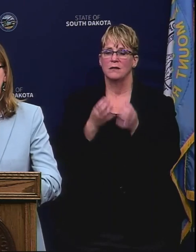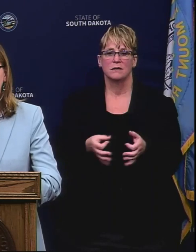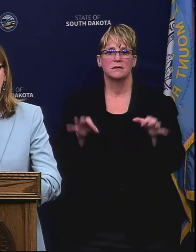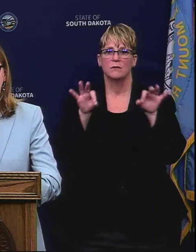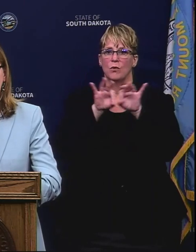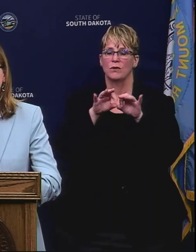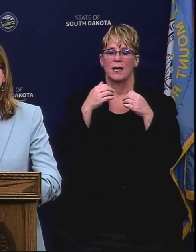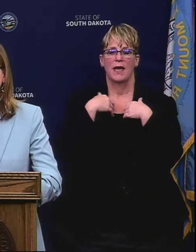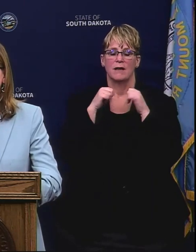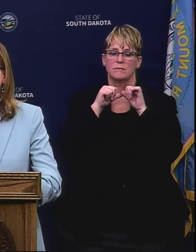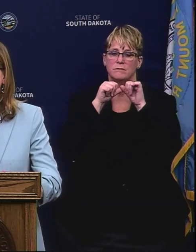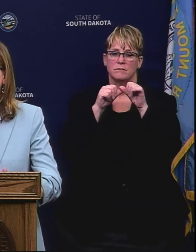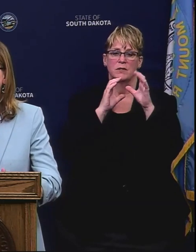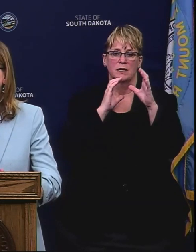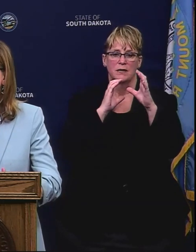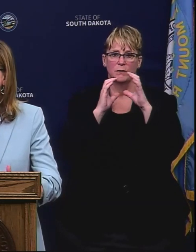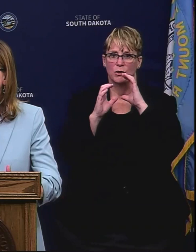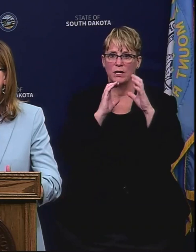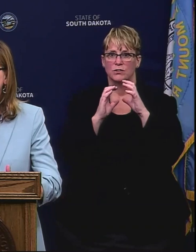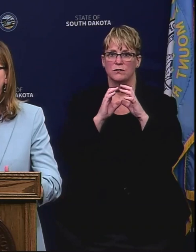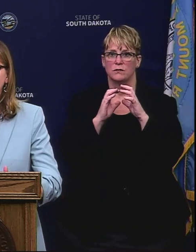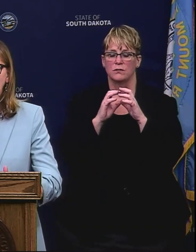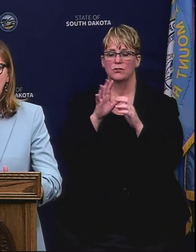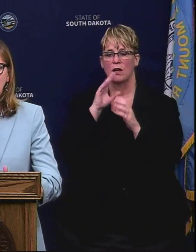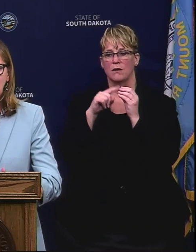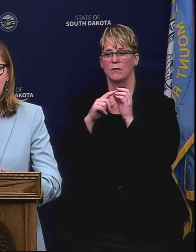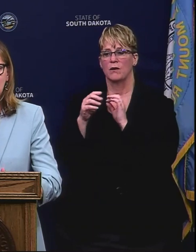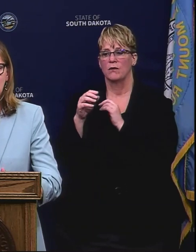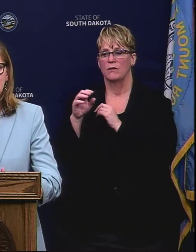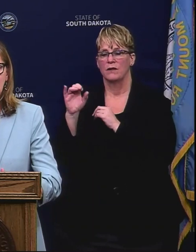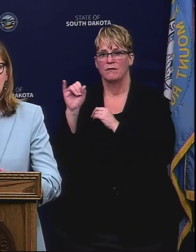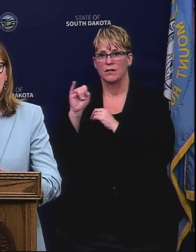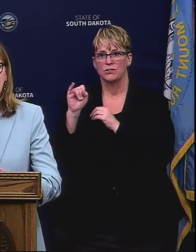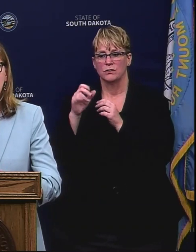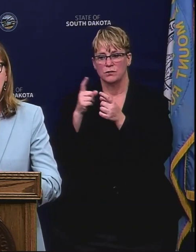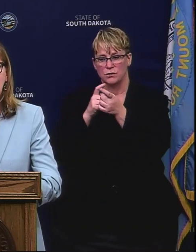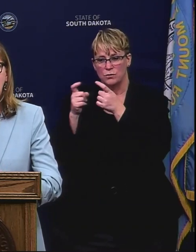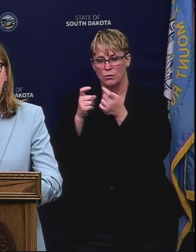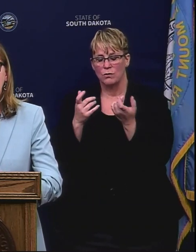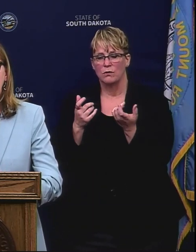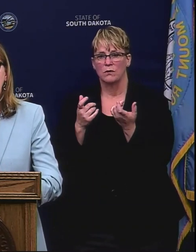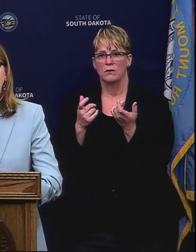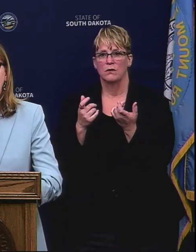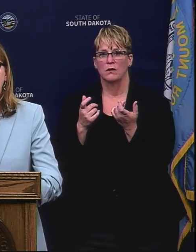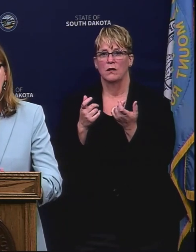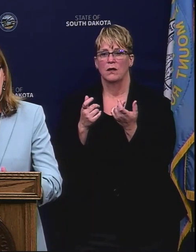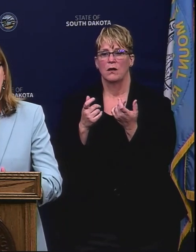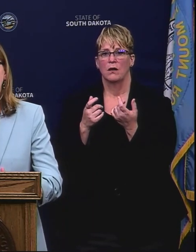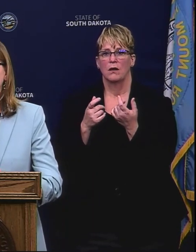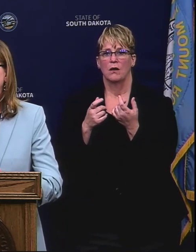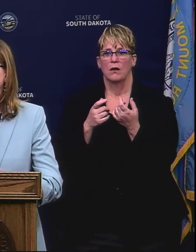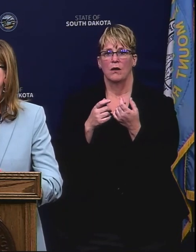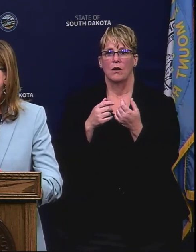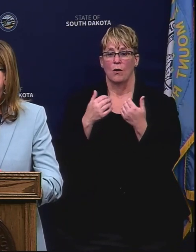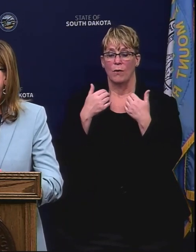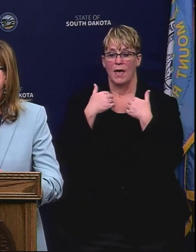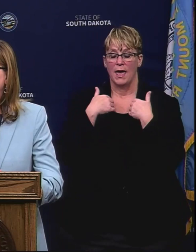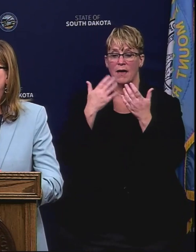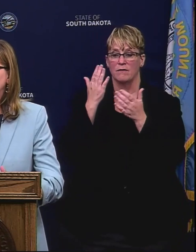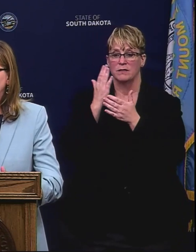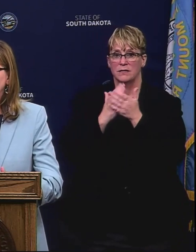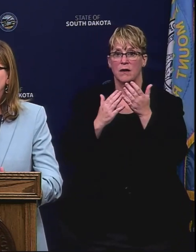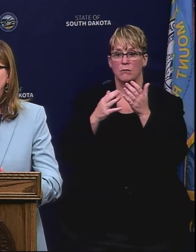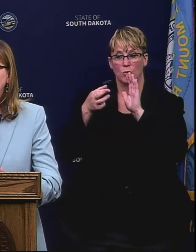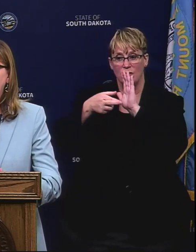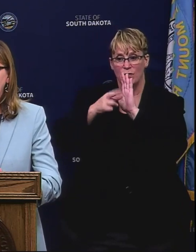communication, infection control. We're actually right now in the process of conducting unannounced infection control